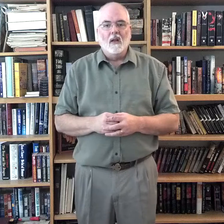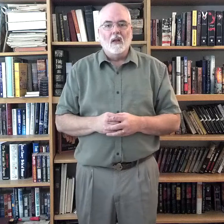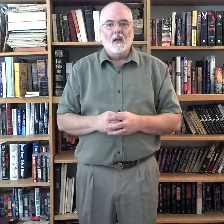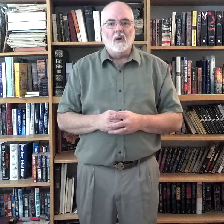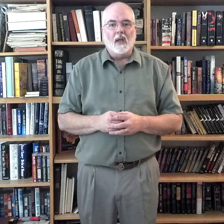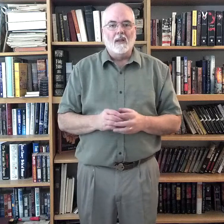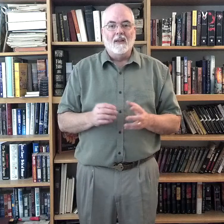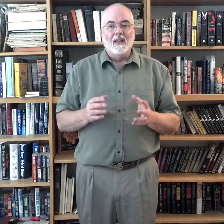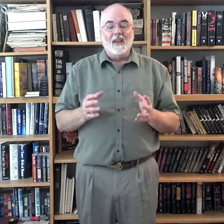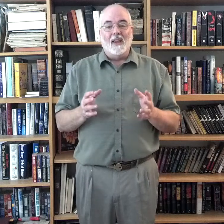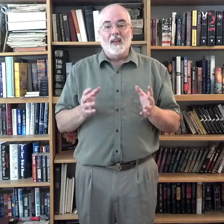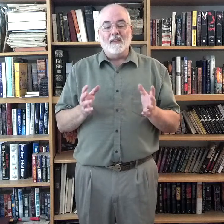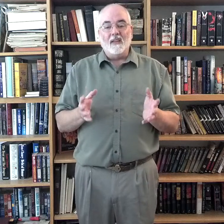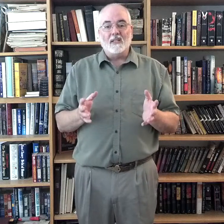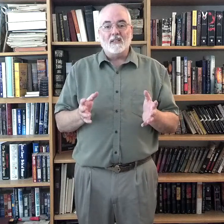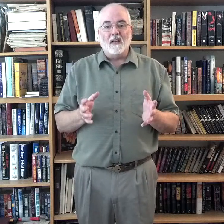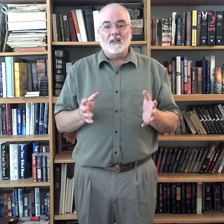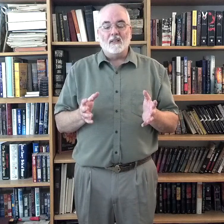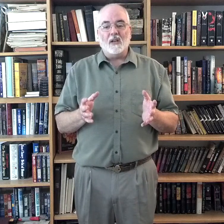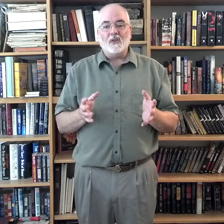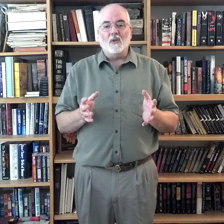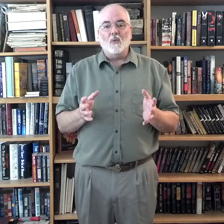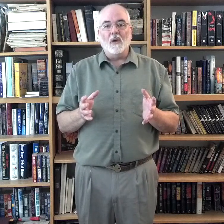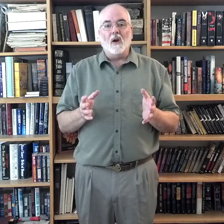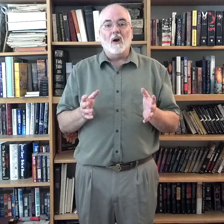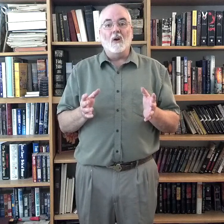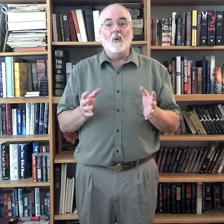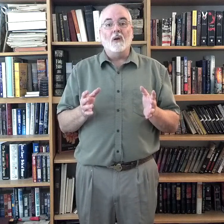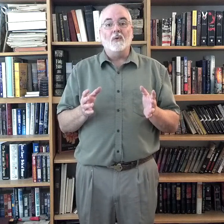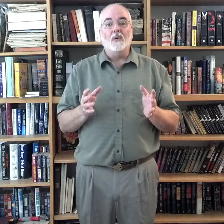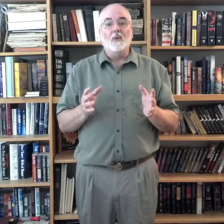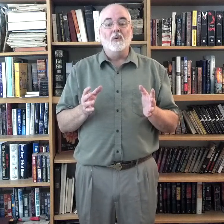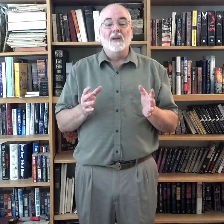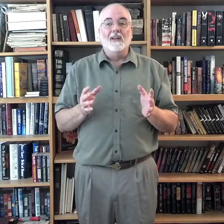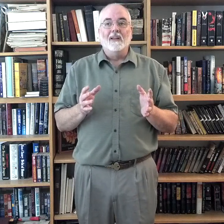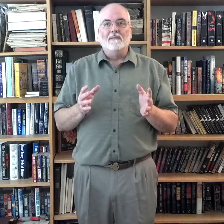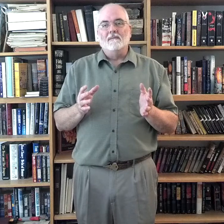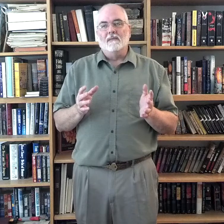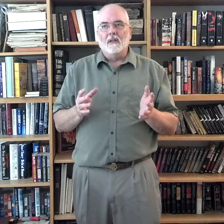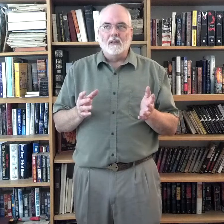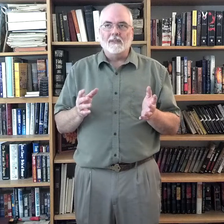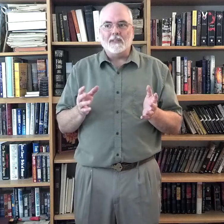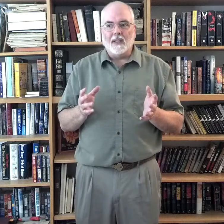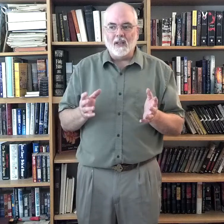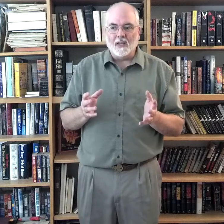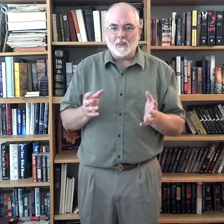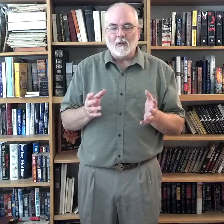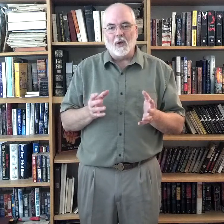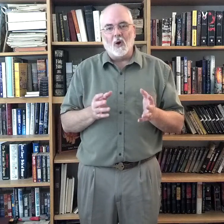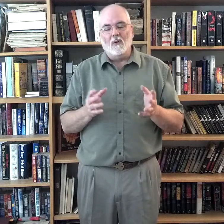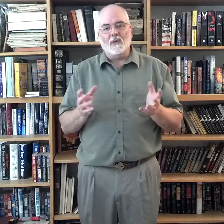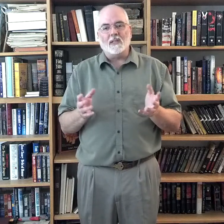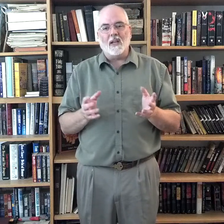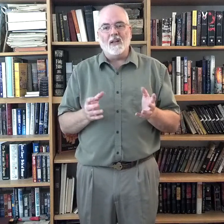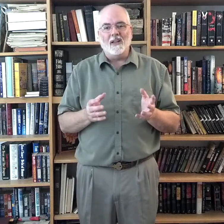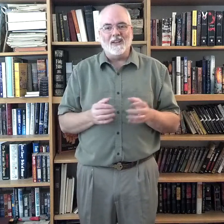Okay, in this section we are going to sing, it's probably overstating it,